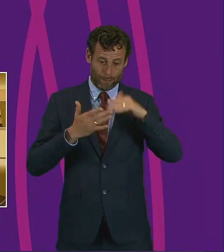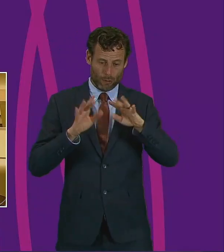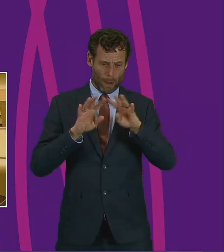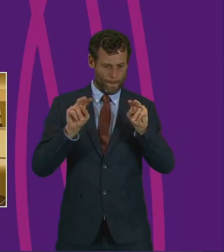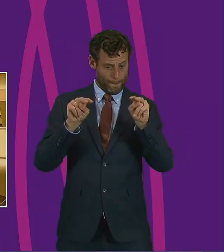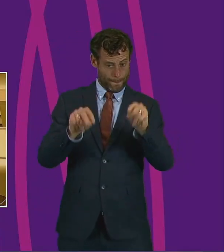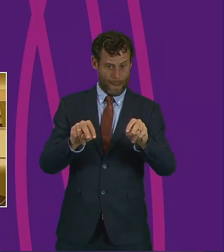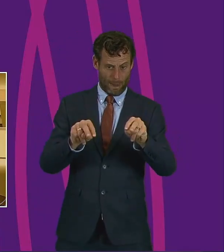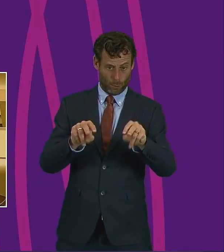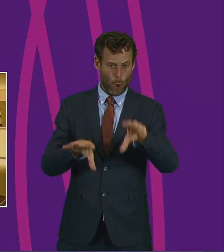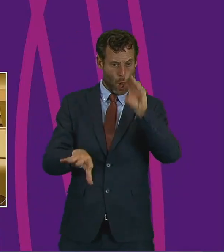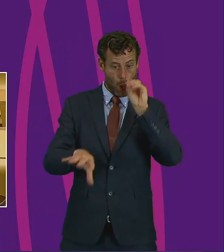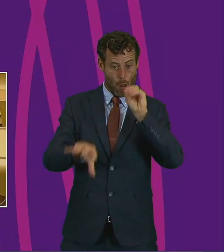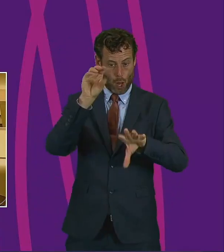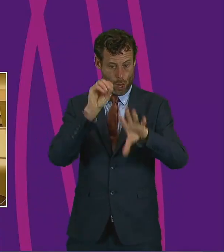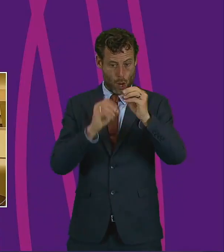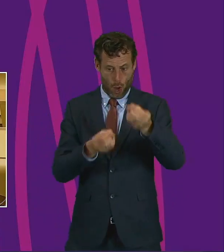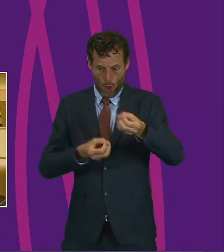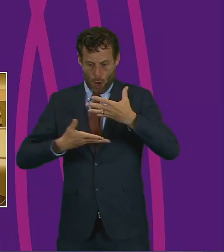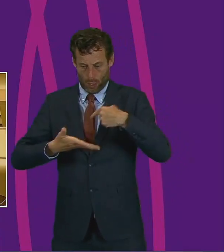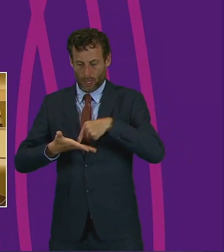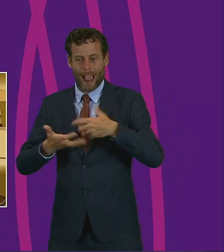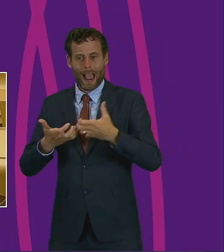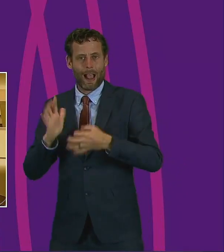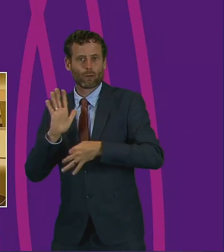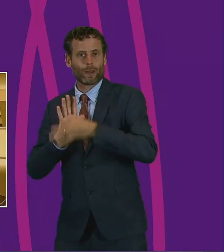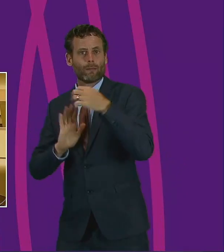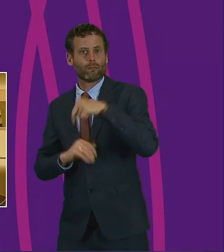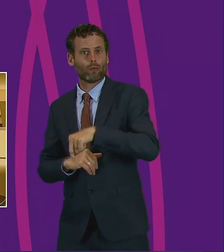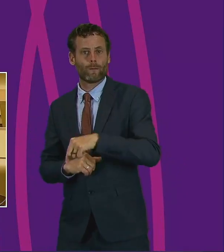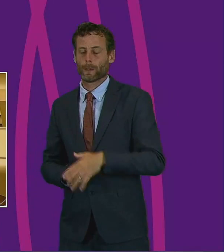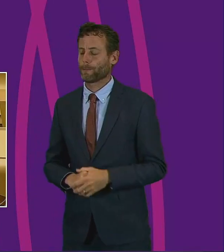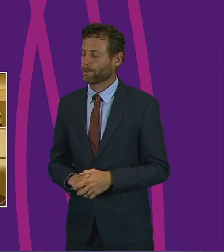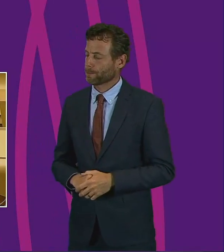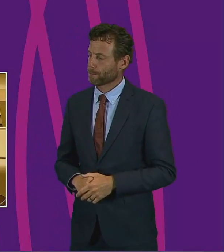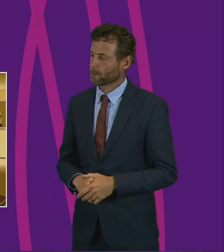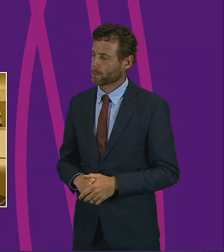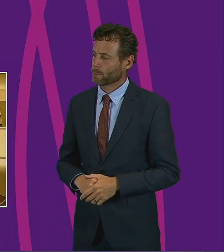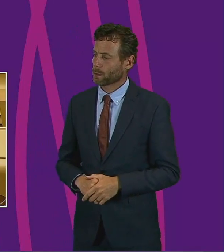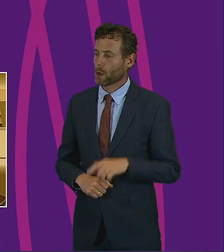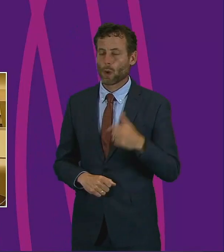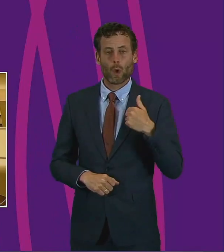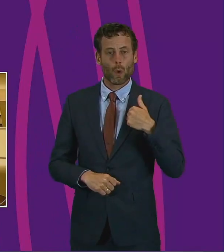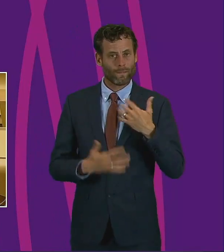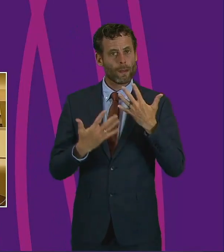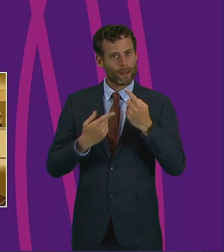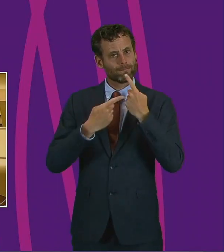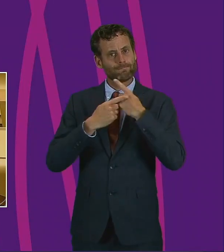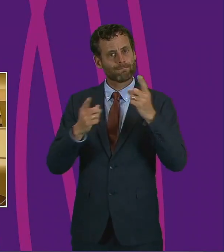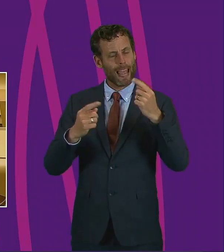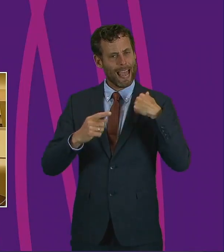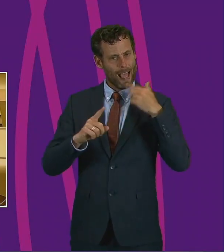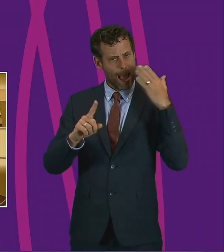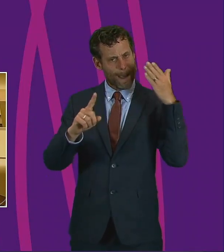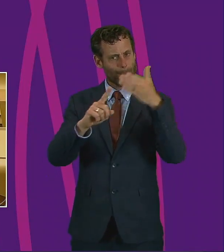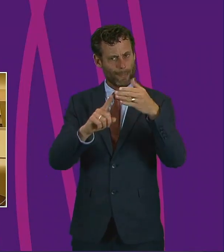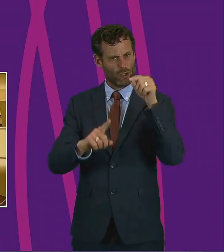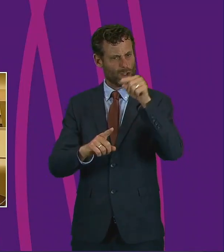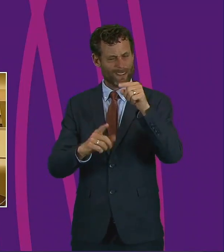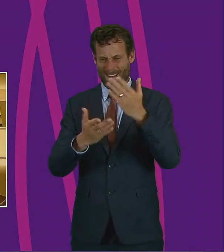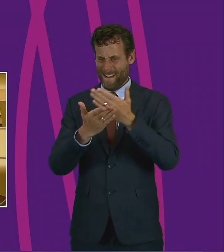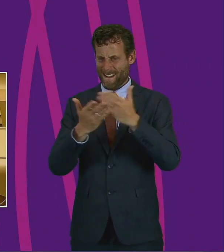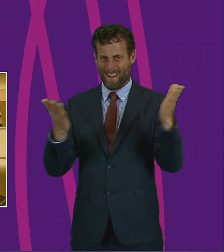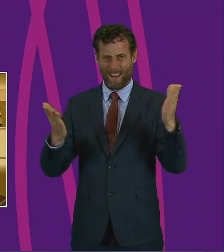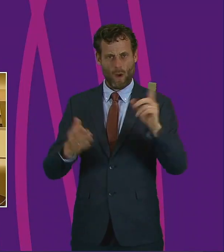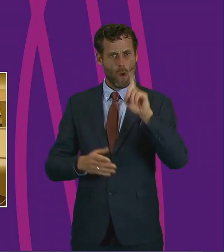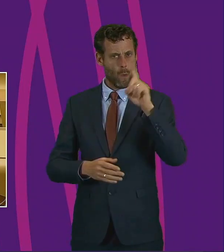other ways to learn from that lived experience as we go forward. We've set out a clear and ambitious vision of what we are looking for